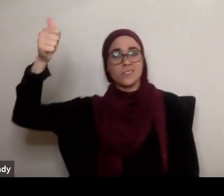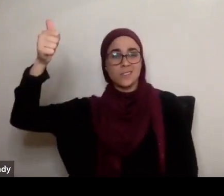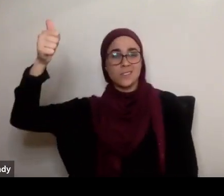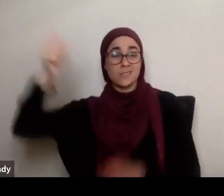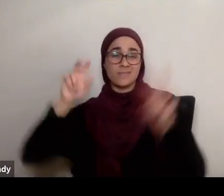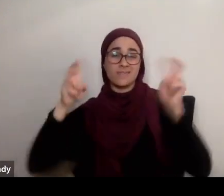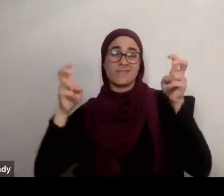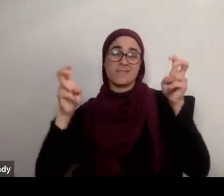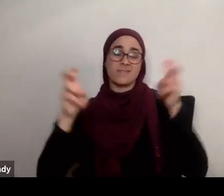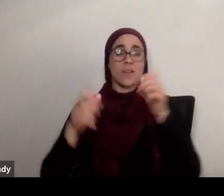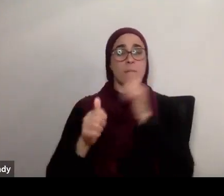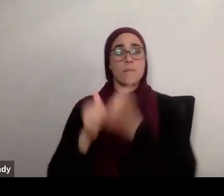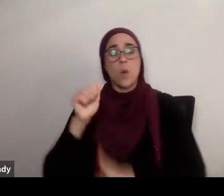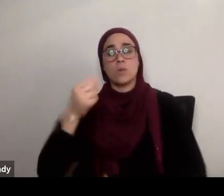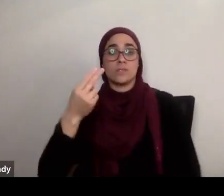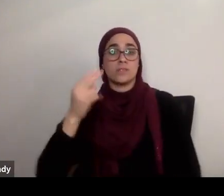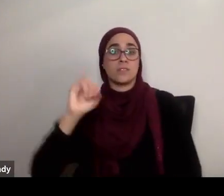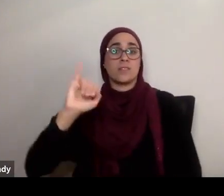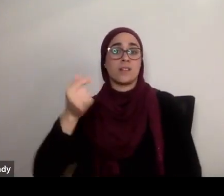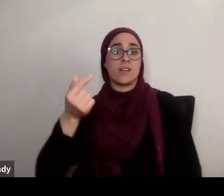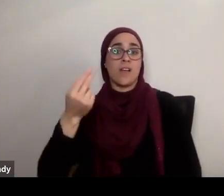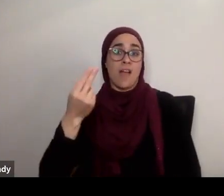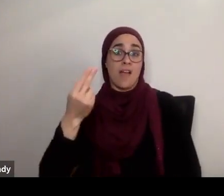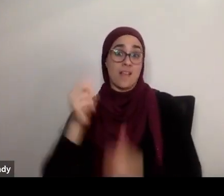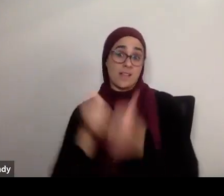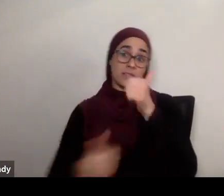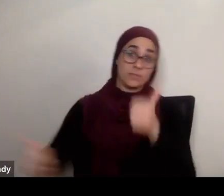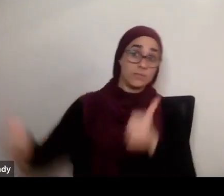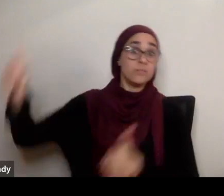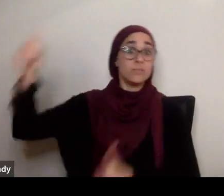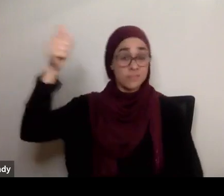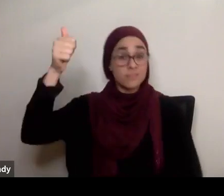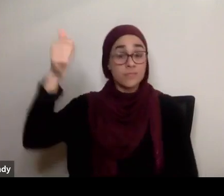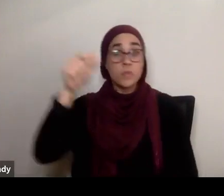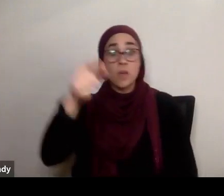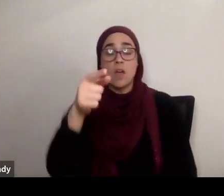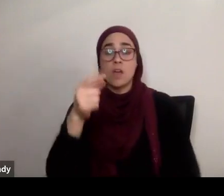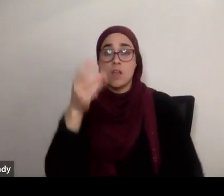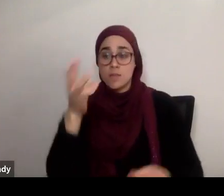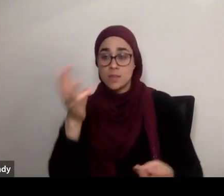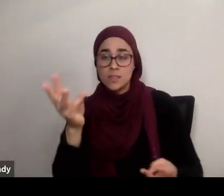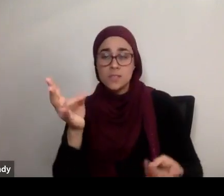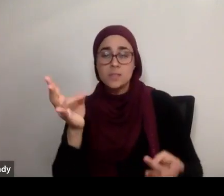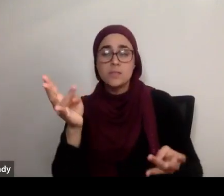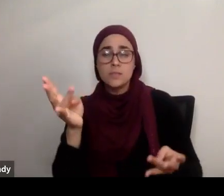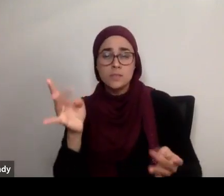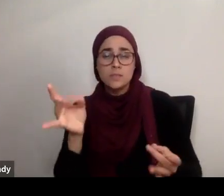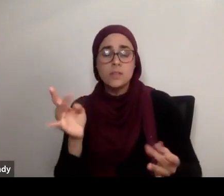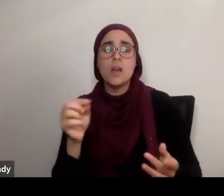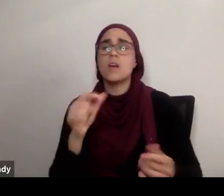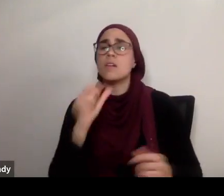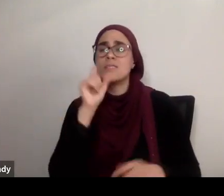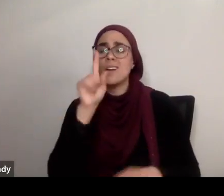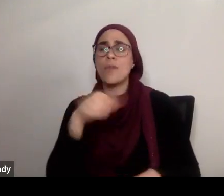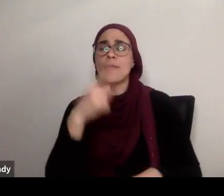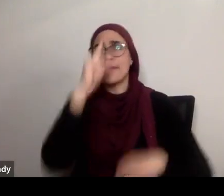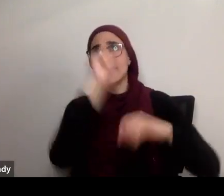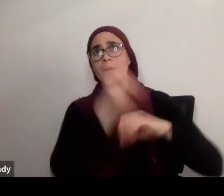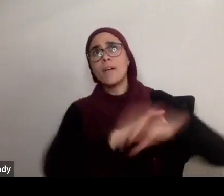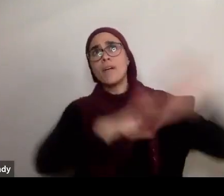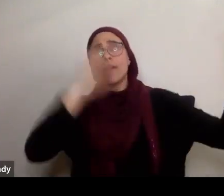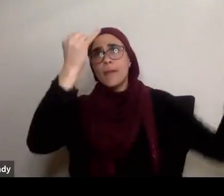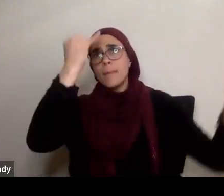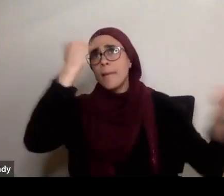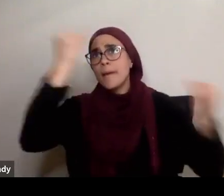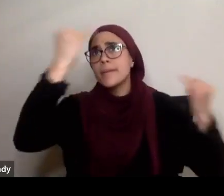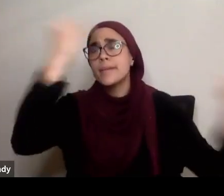thing that we engage in to basically give, you know, all these imaginations that we have, all these hopes and wishful thinking,